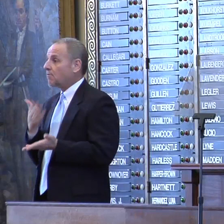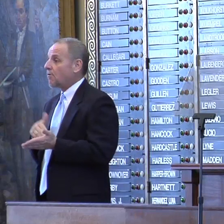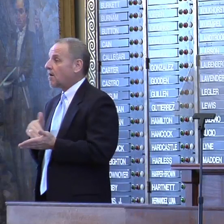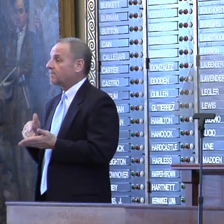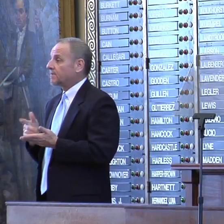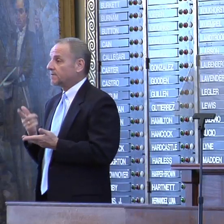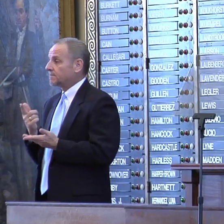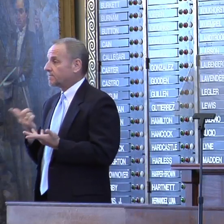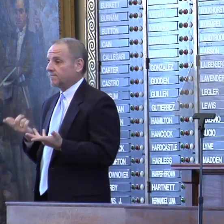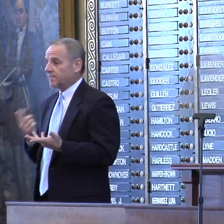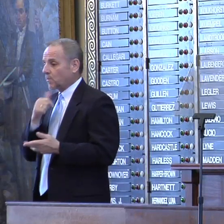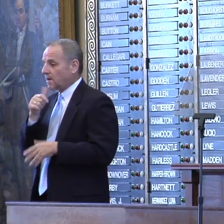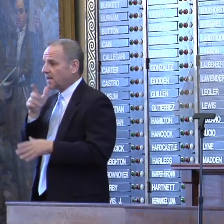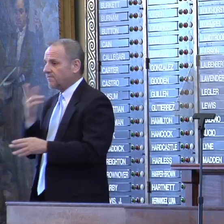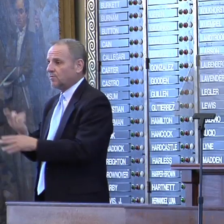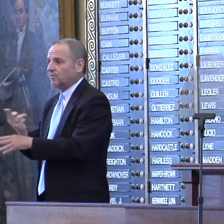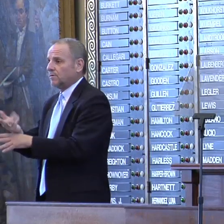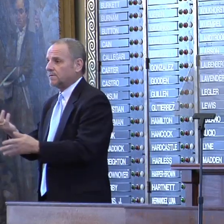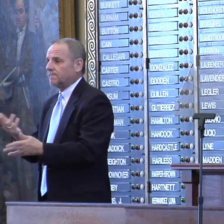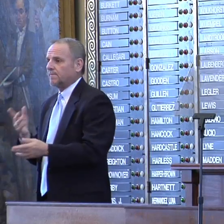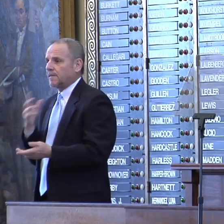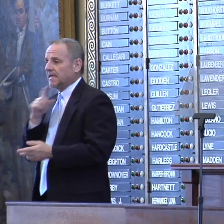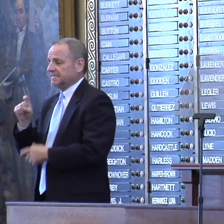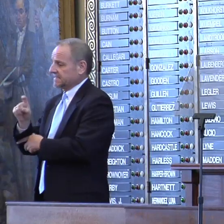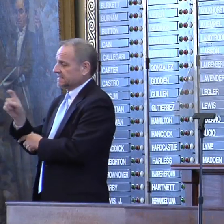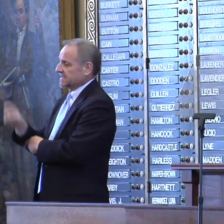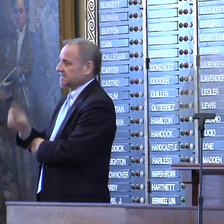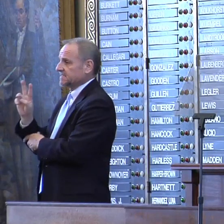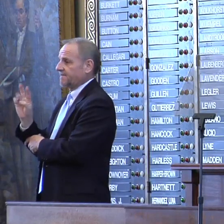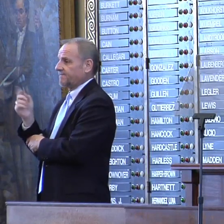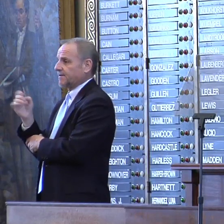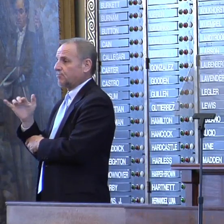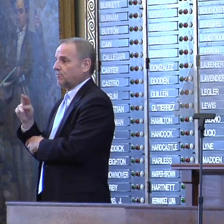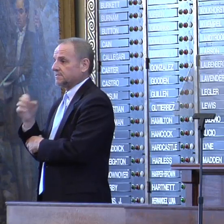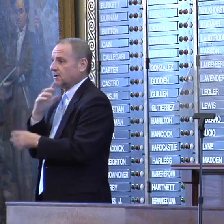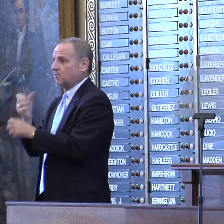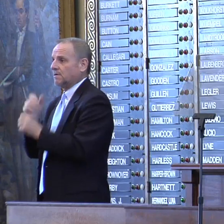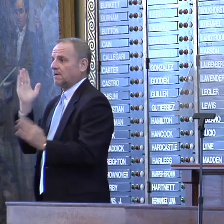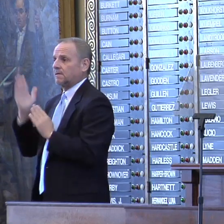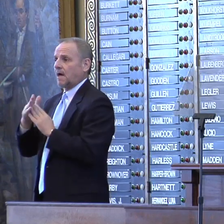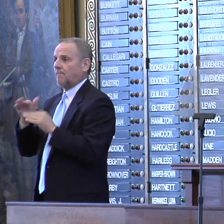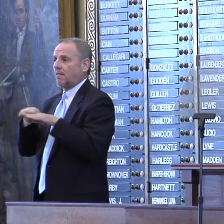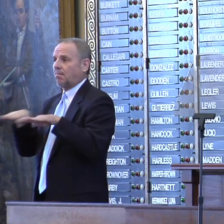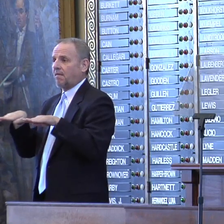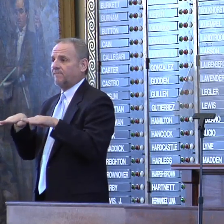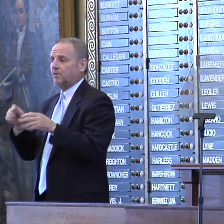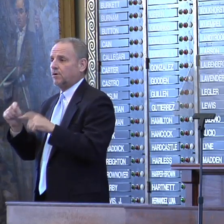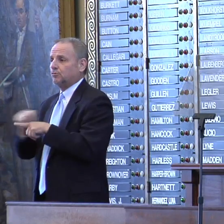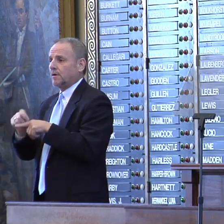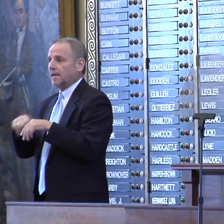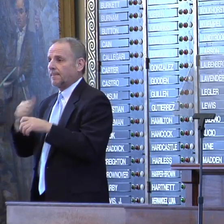goes untapped. Countless Texas veterans receive top-level training in the military